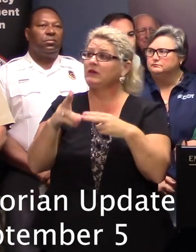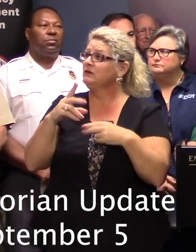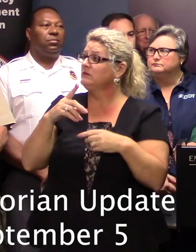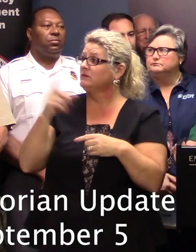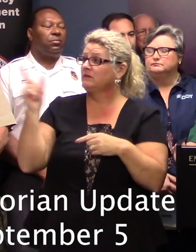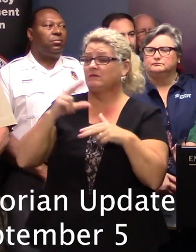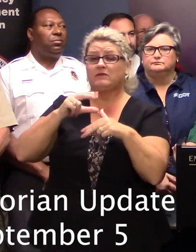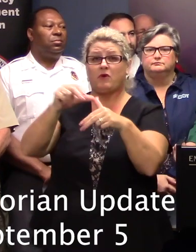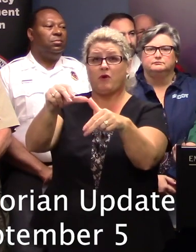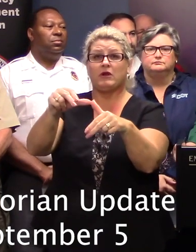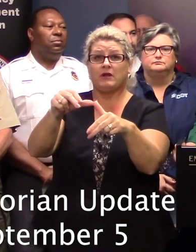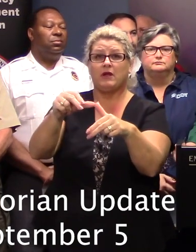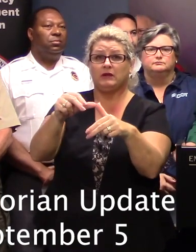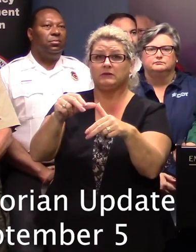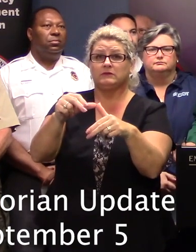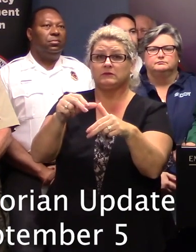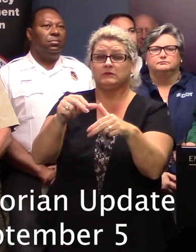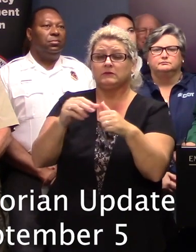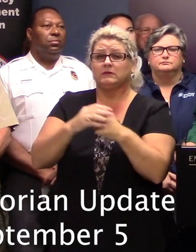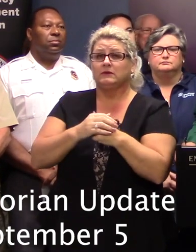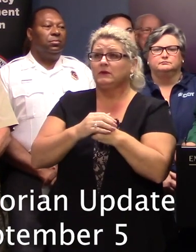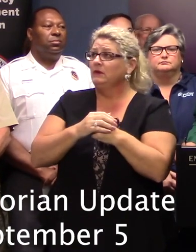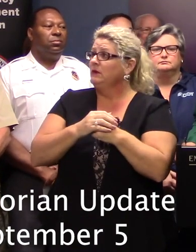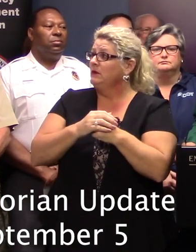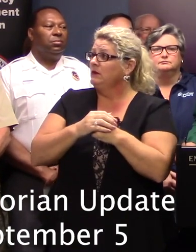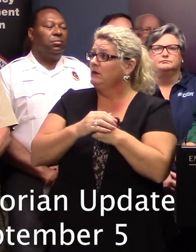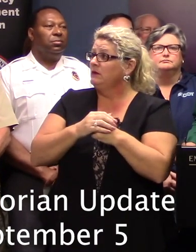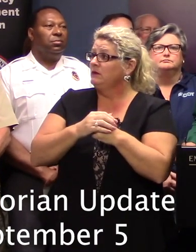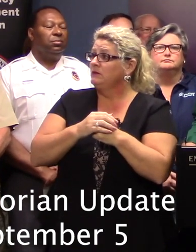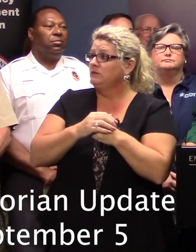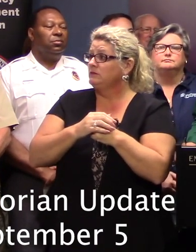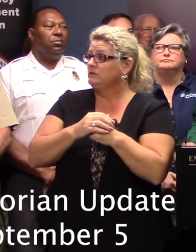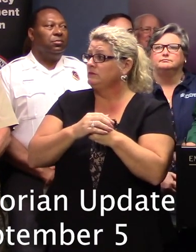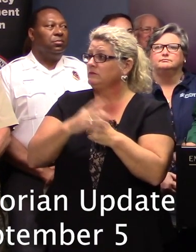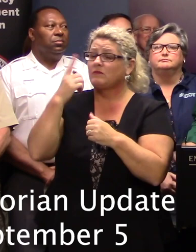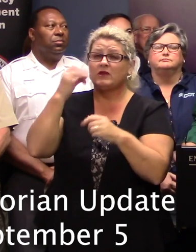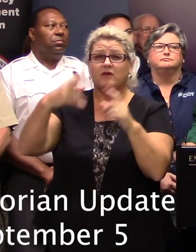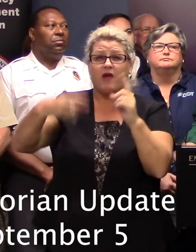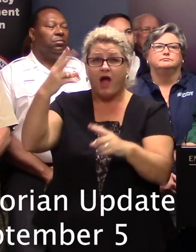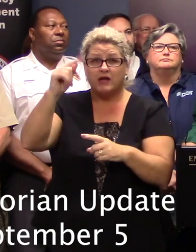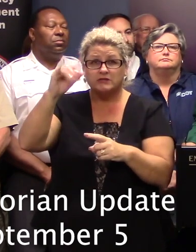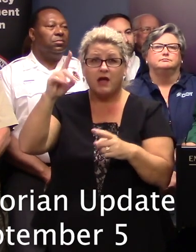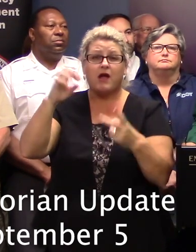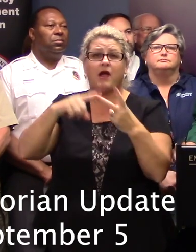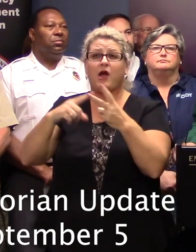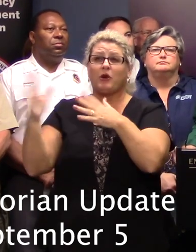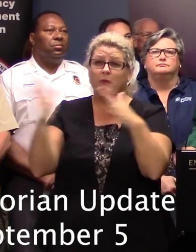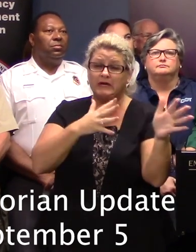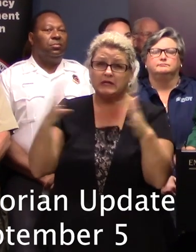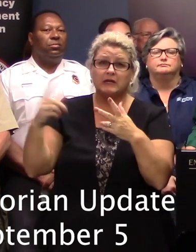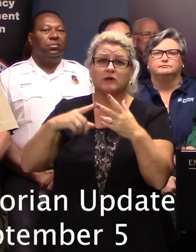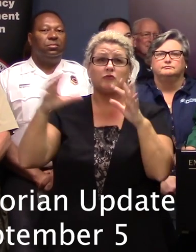because of the lack of coincidental presence of the high tides and the winds and the rain